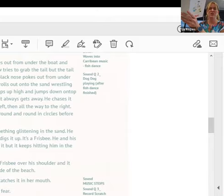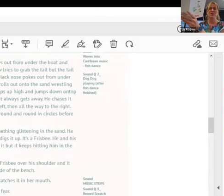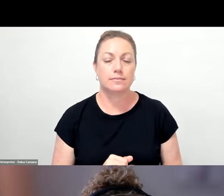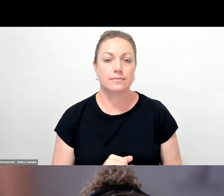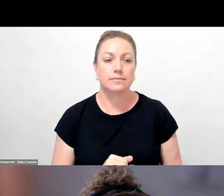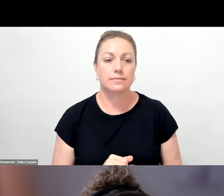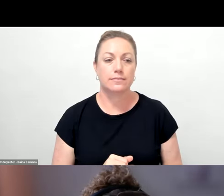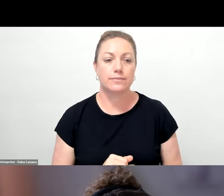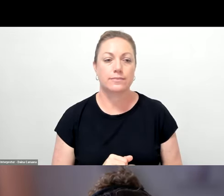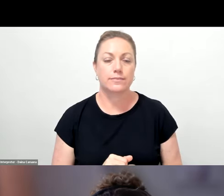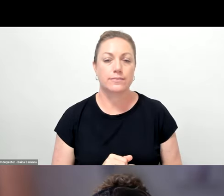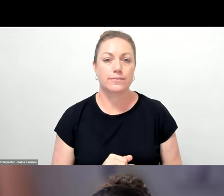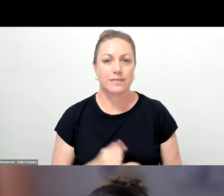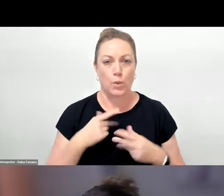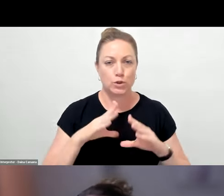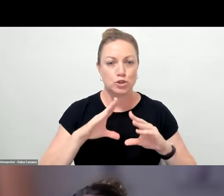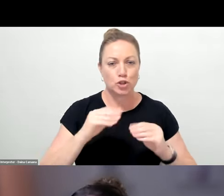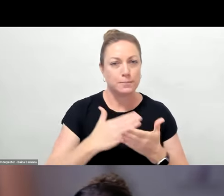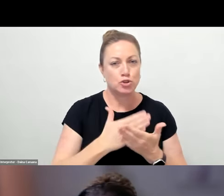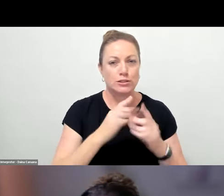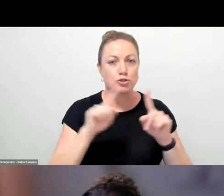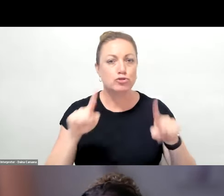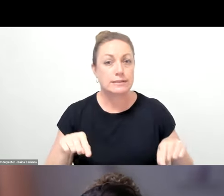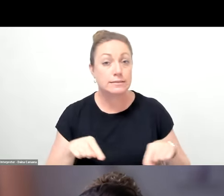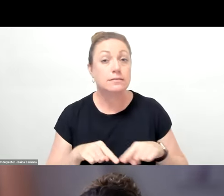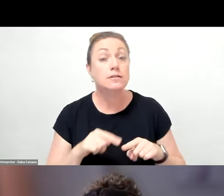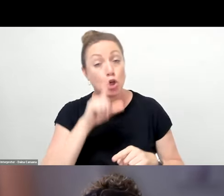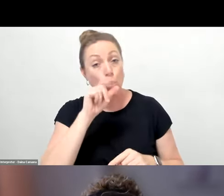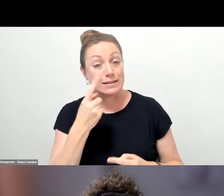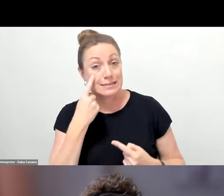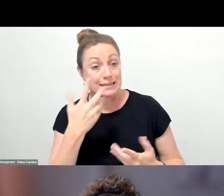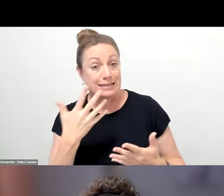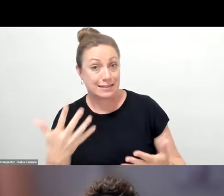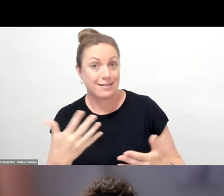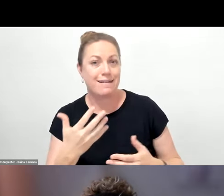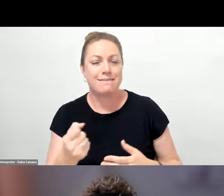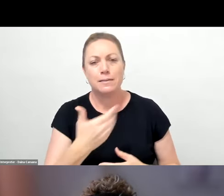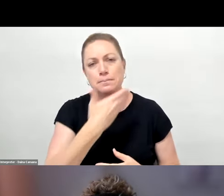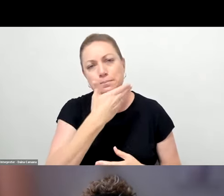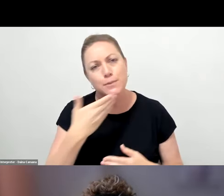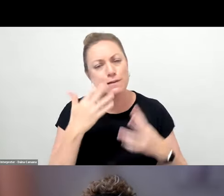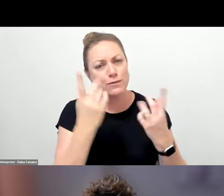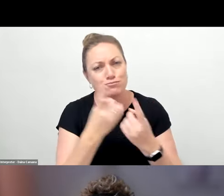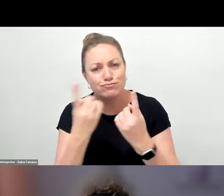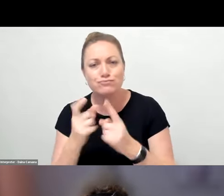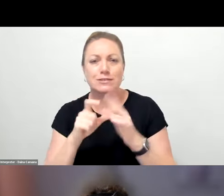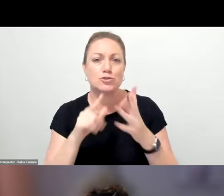So I'm going to stop sharing the screen for a moment so we can also go through it. So you can see other beautiful elements, the dog, dog,